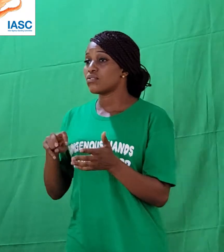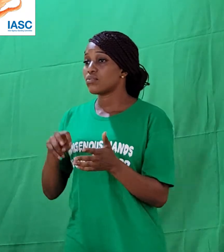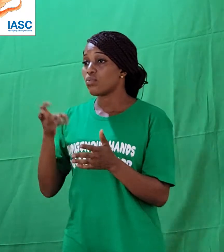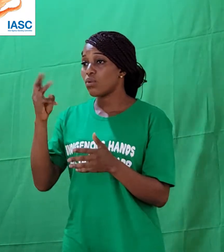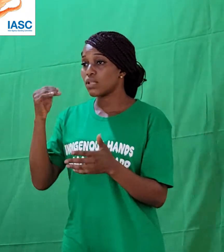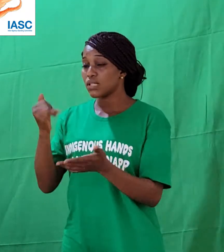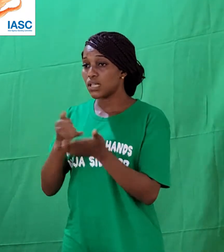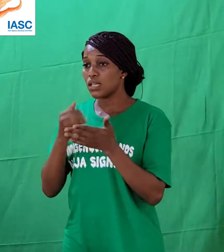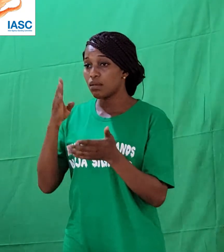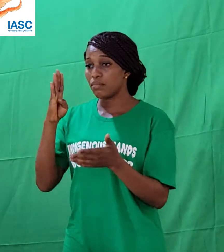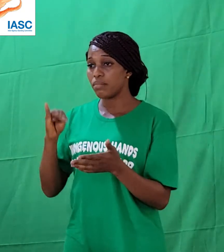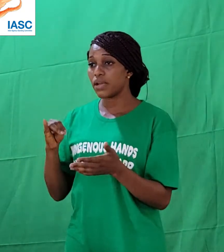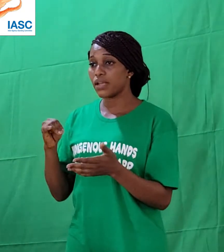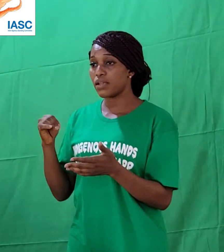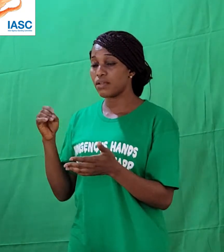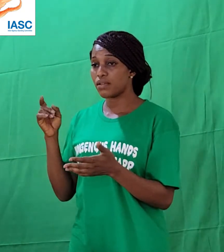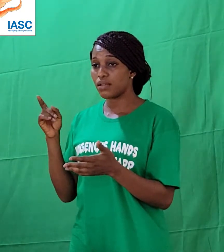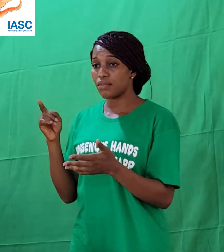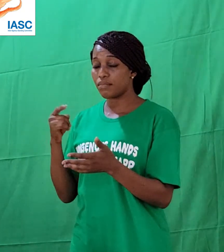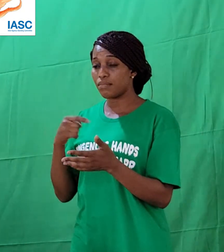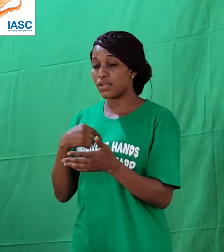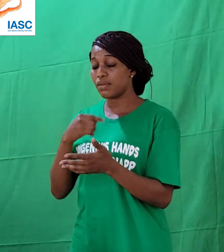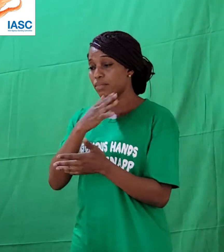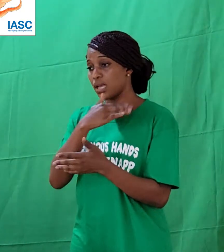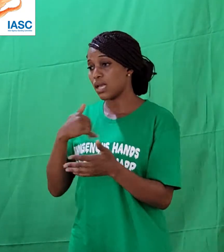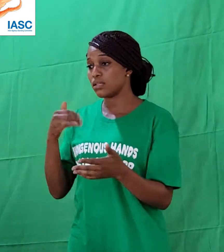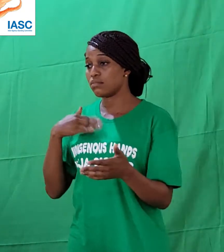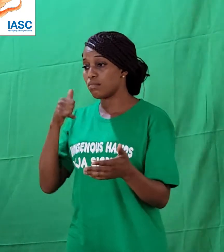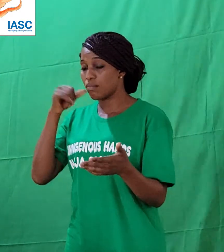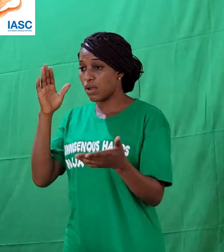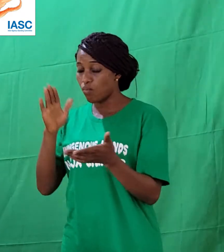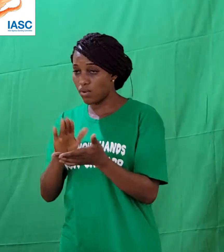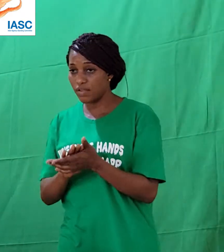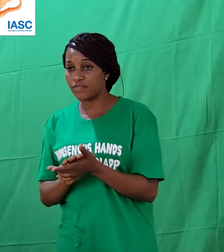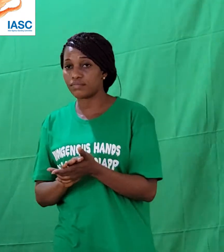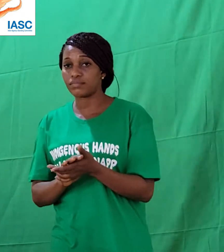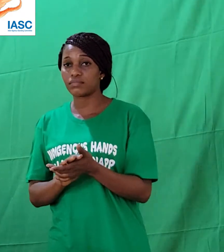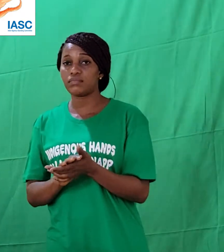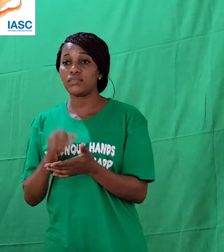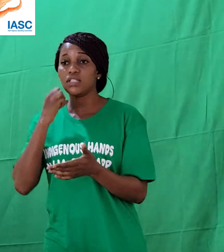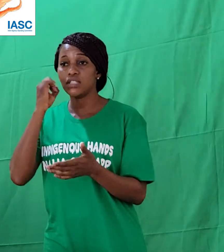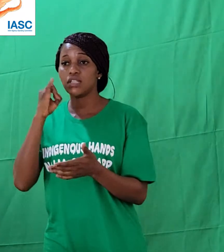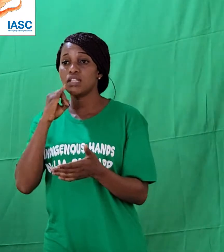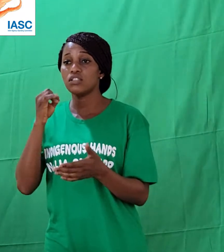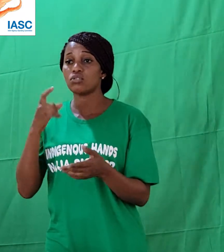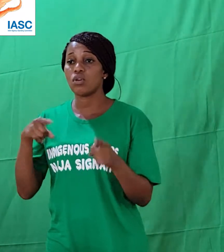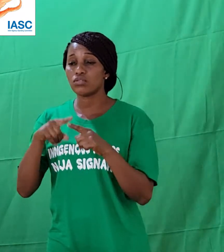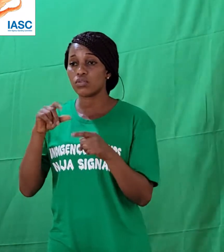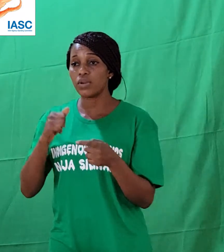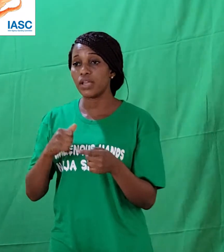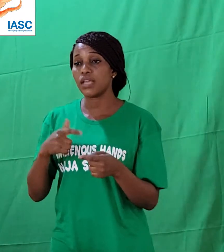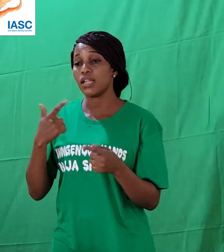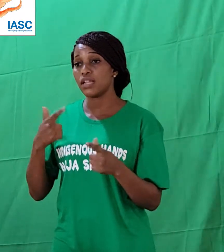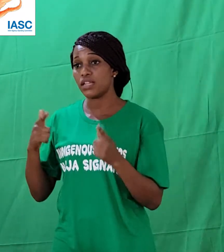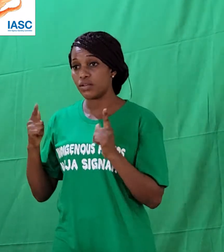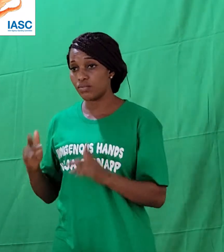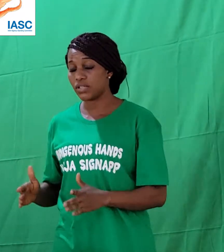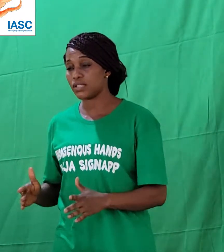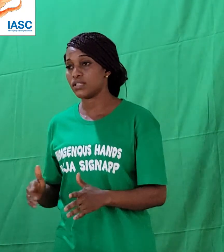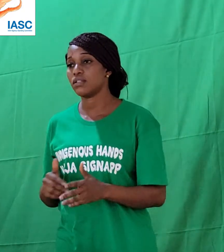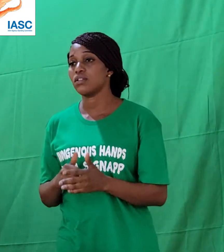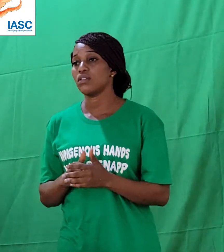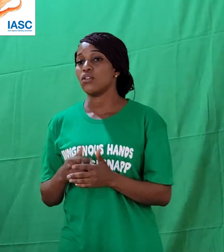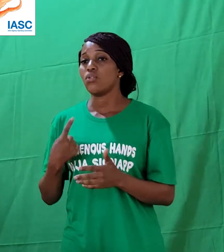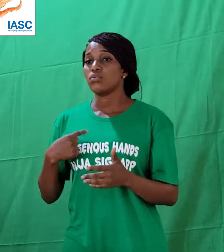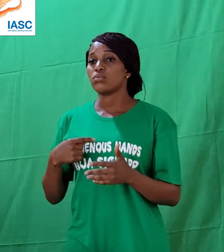me and my wife, and my wife is also a linguist. And, when we took up our, um, inquiry